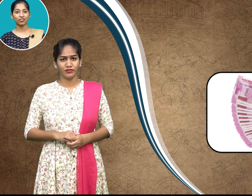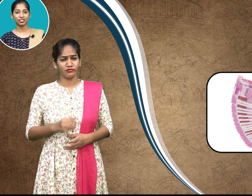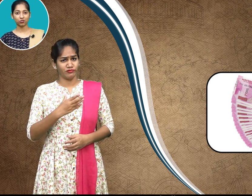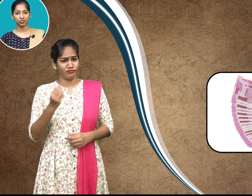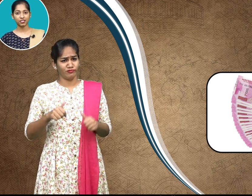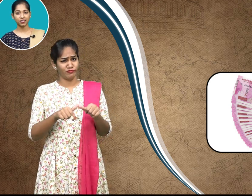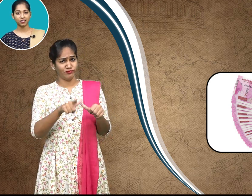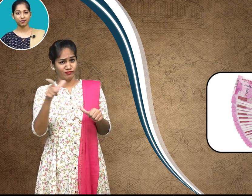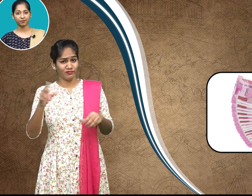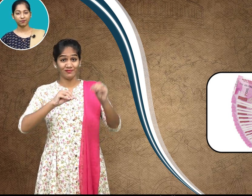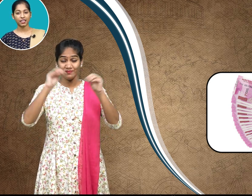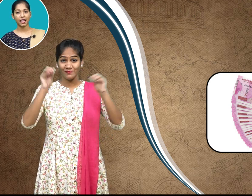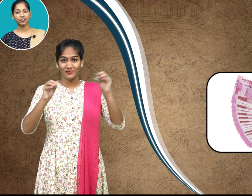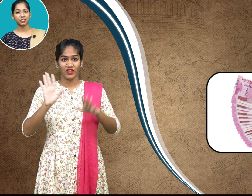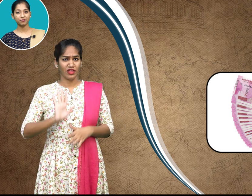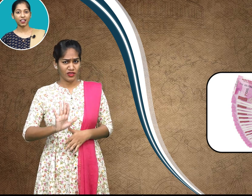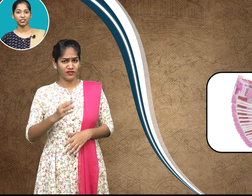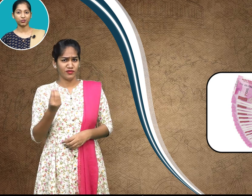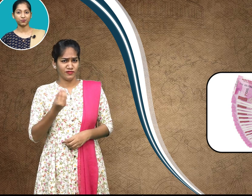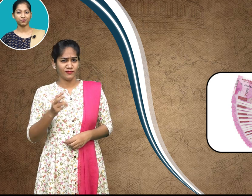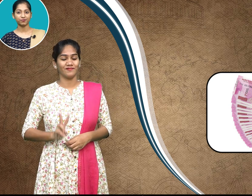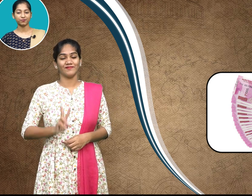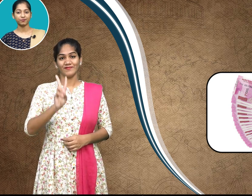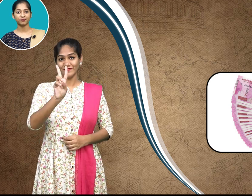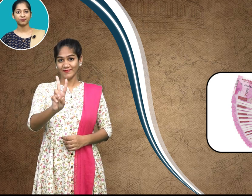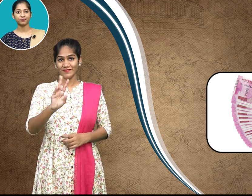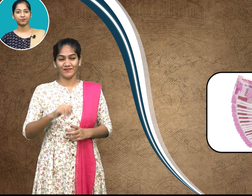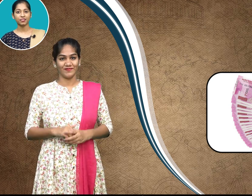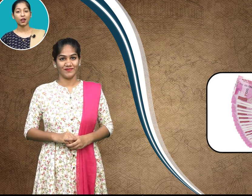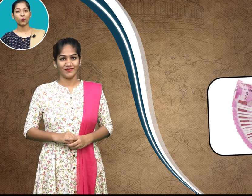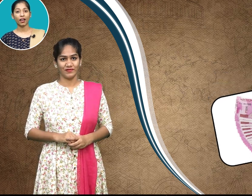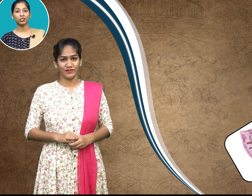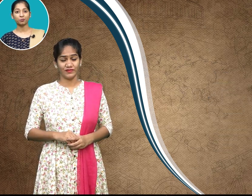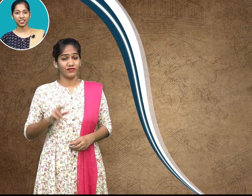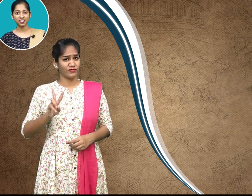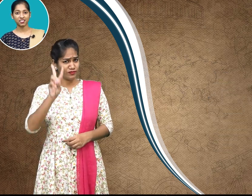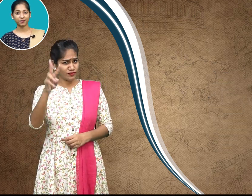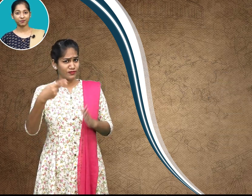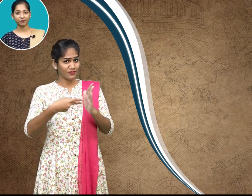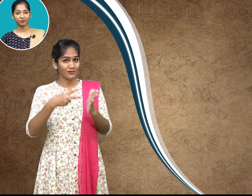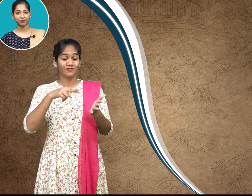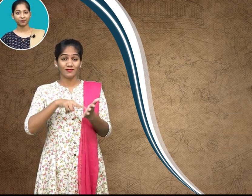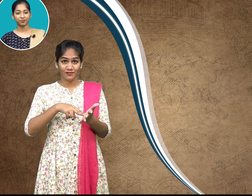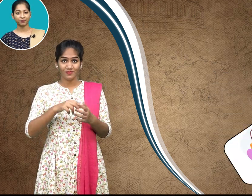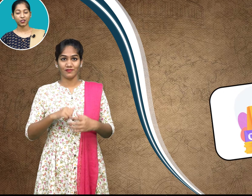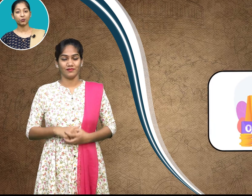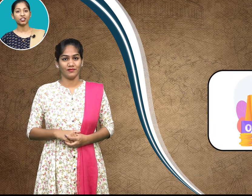resources have some value value value means worth